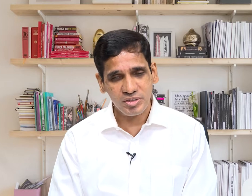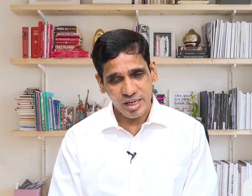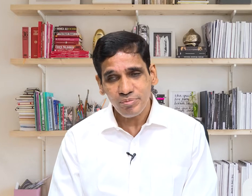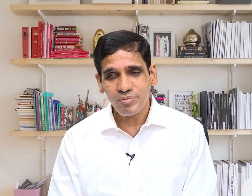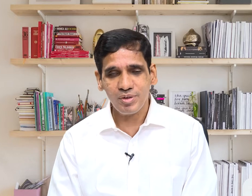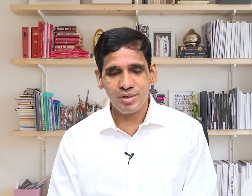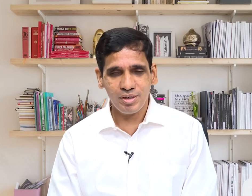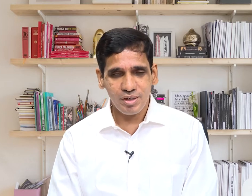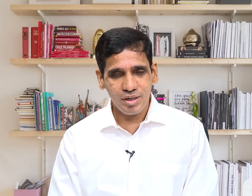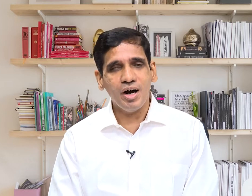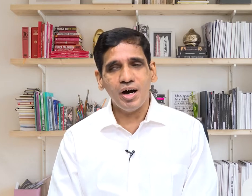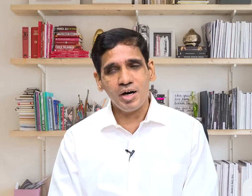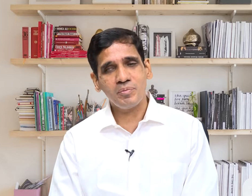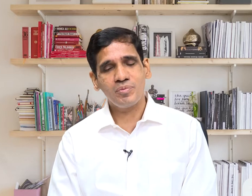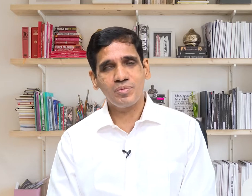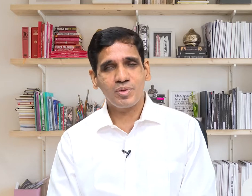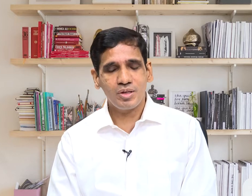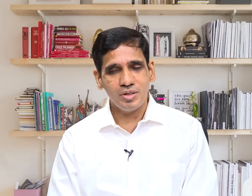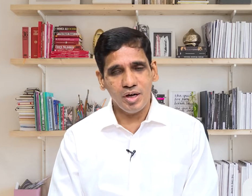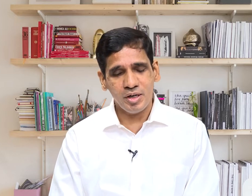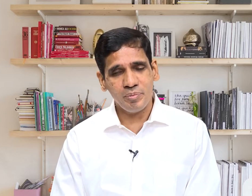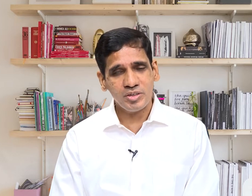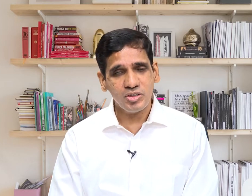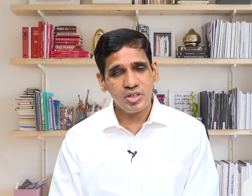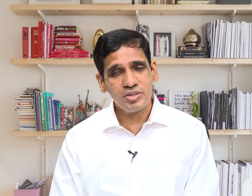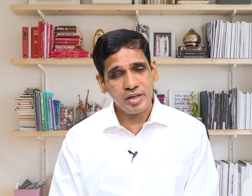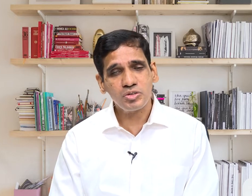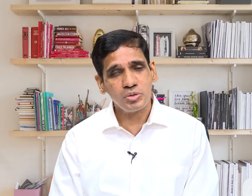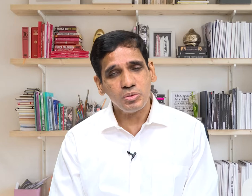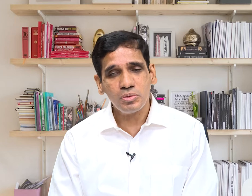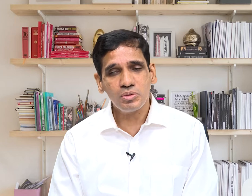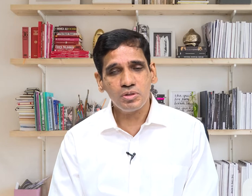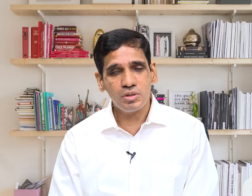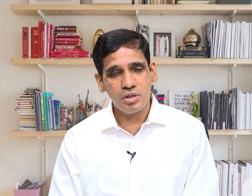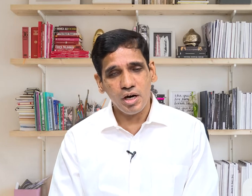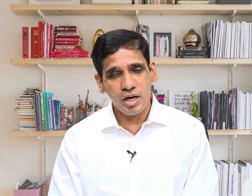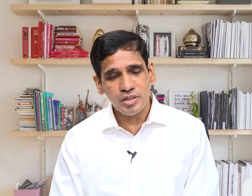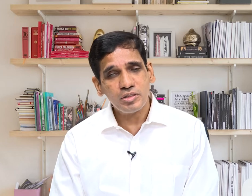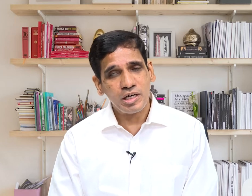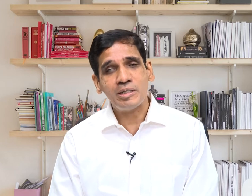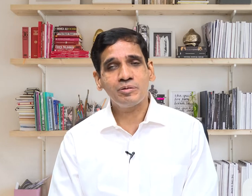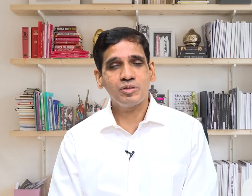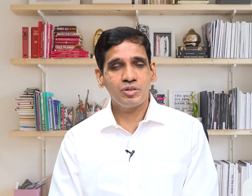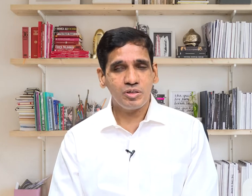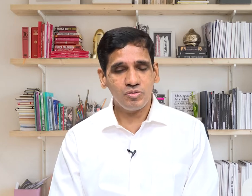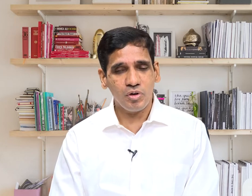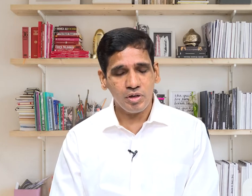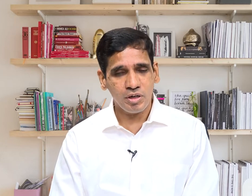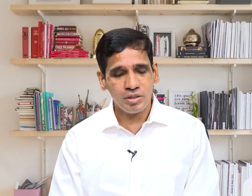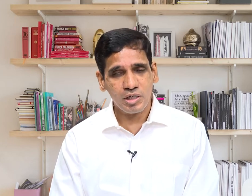time my sincere thanks to Neeta for Neeta